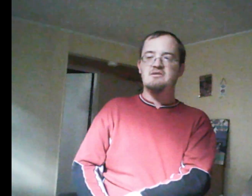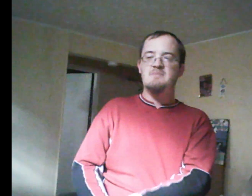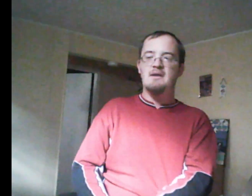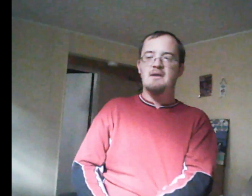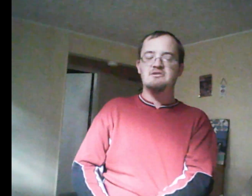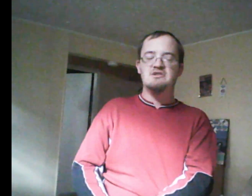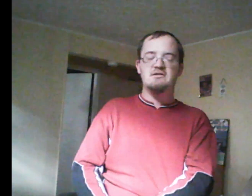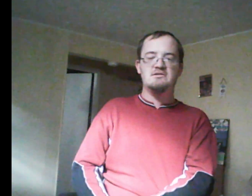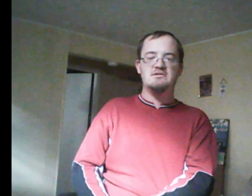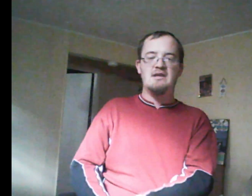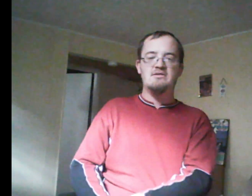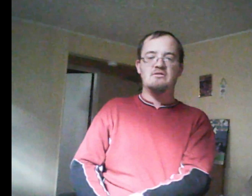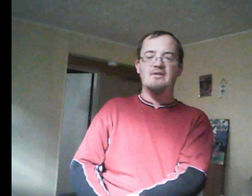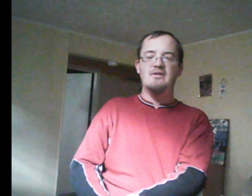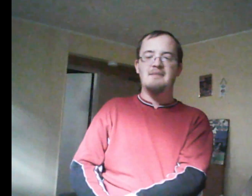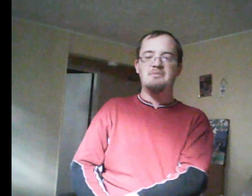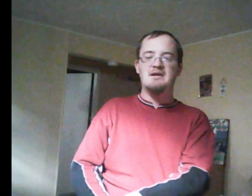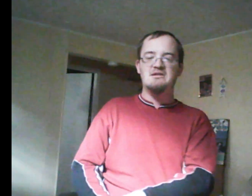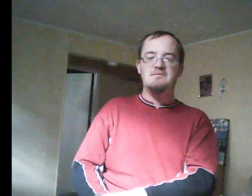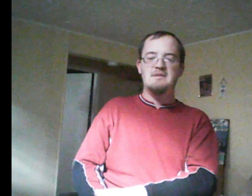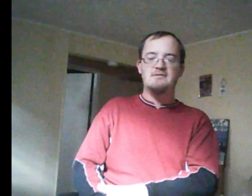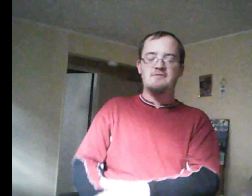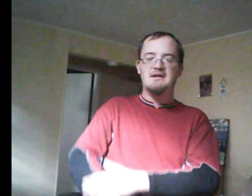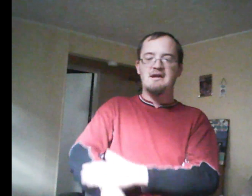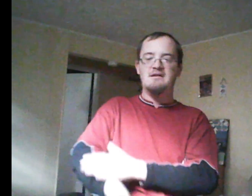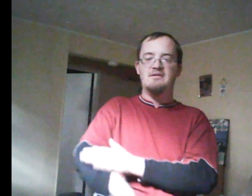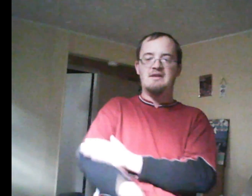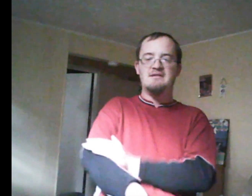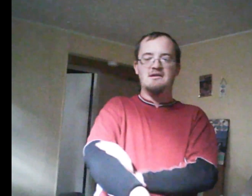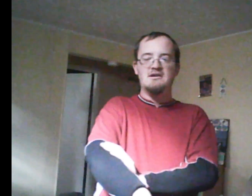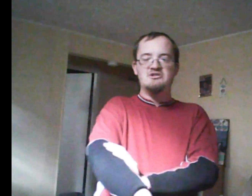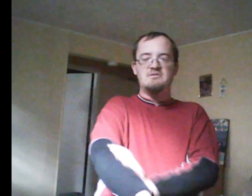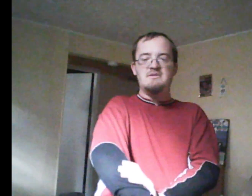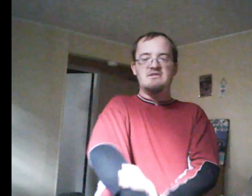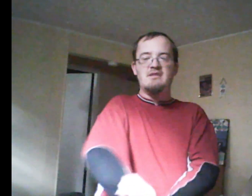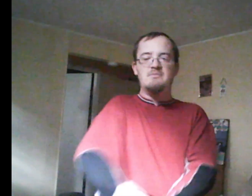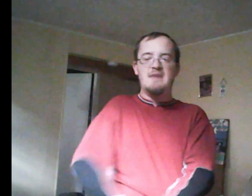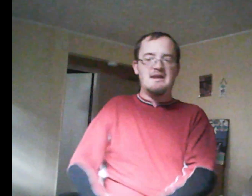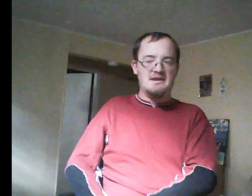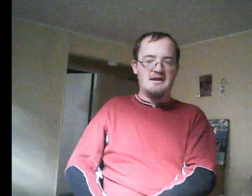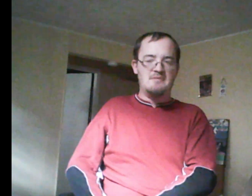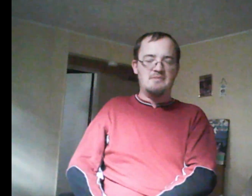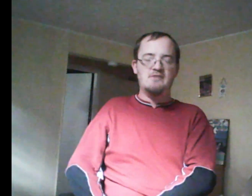popular. She has to glow up and she could be great and all that. She wants to be just like Manny and be boy crazy.